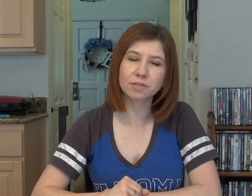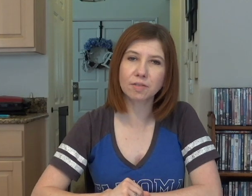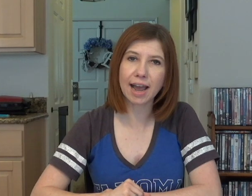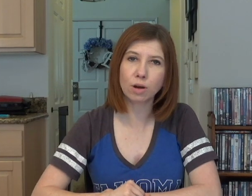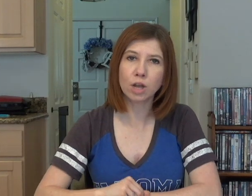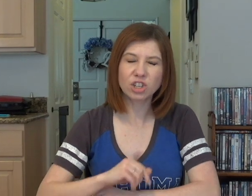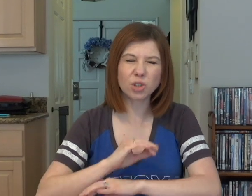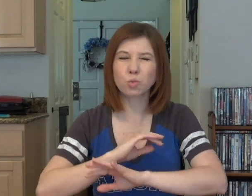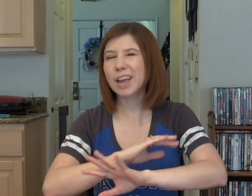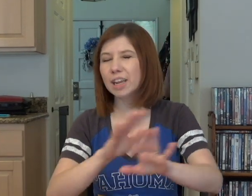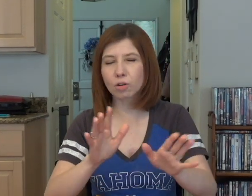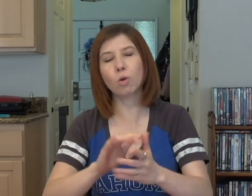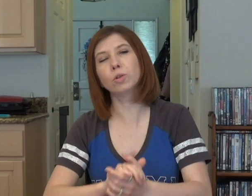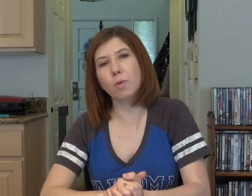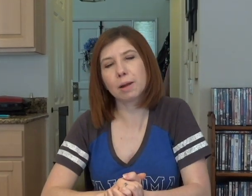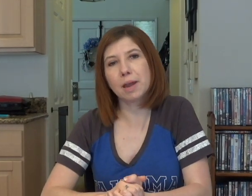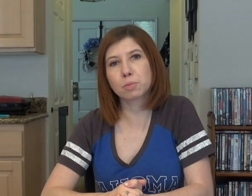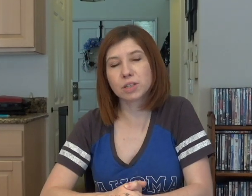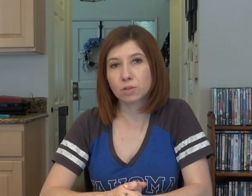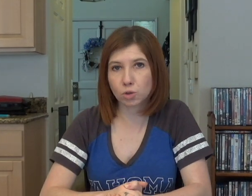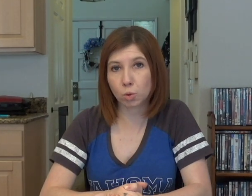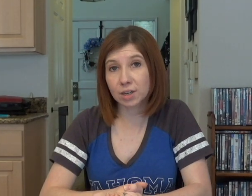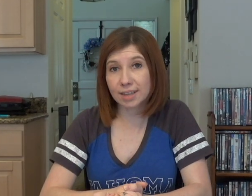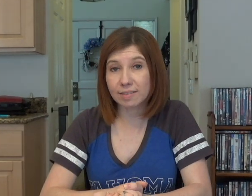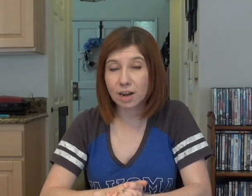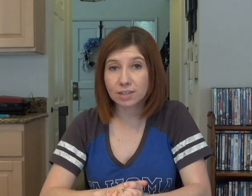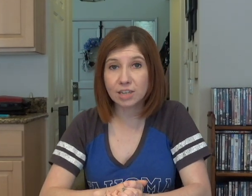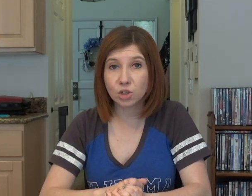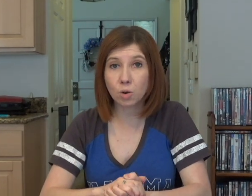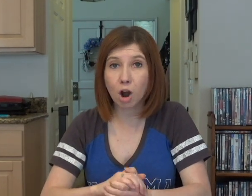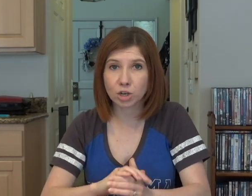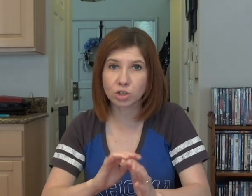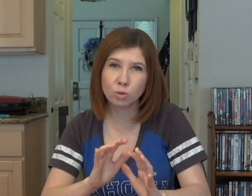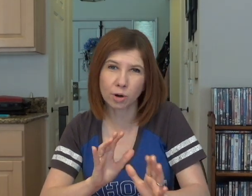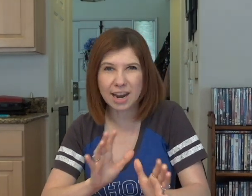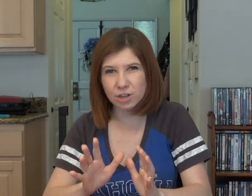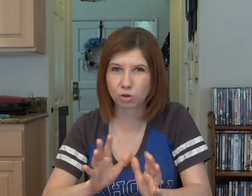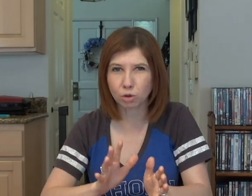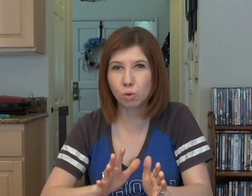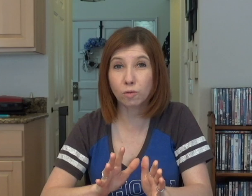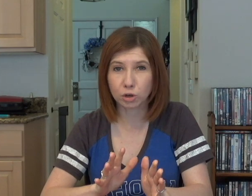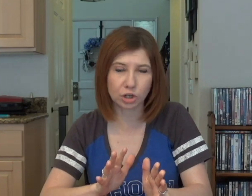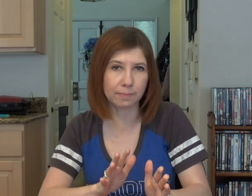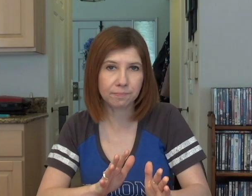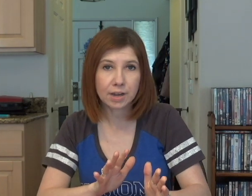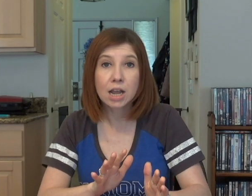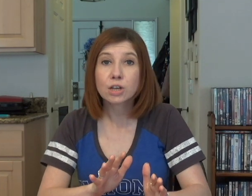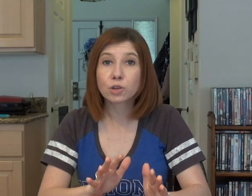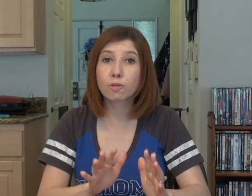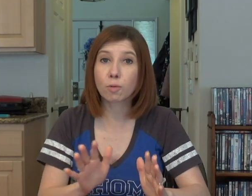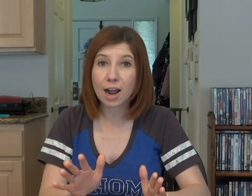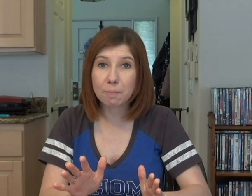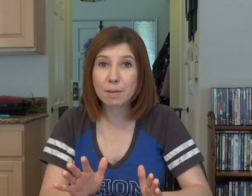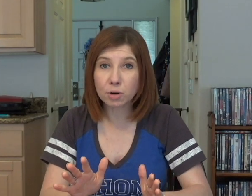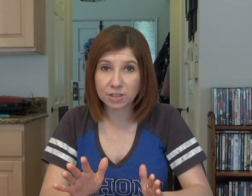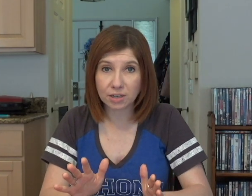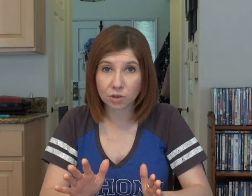of how just regular old Rock Paper Scissors works, and then I'll teach you our super extra cool version. So for Rock Paper Scissors,